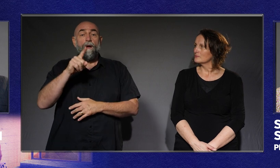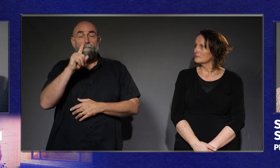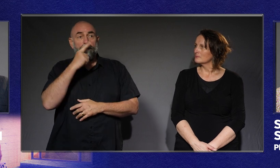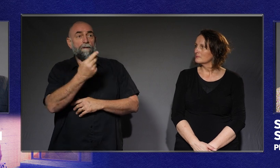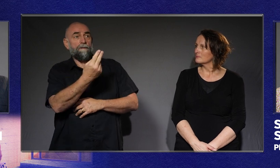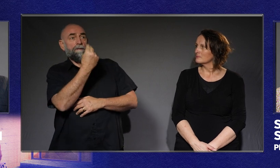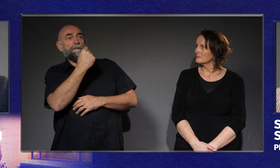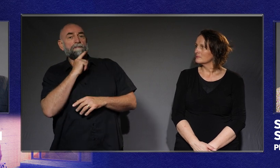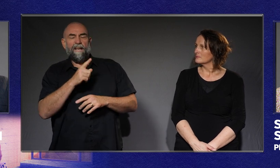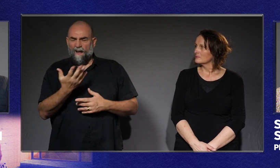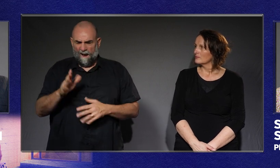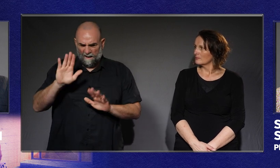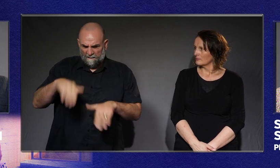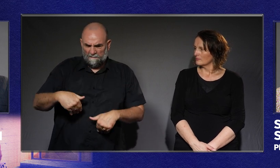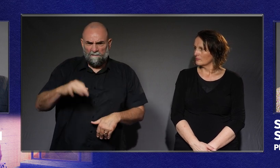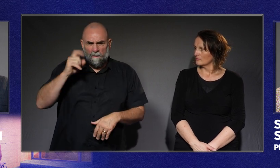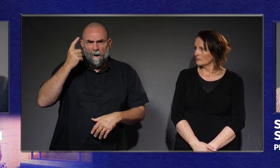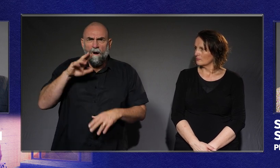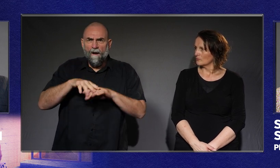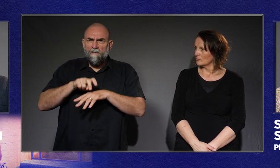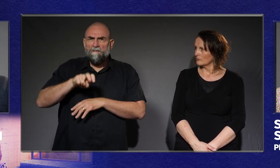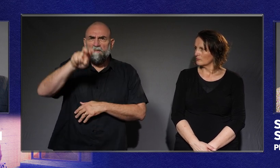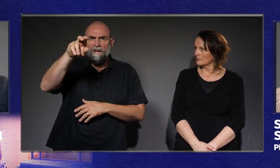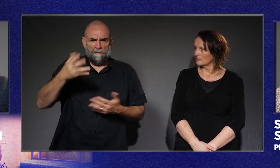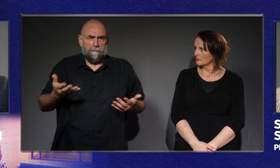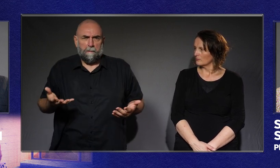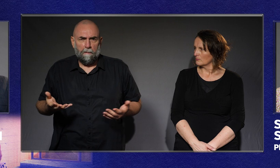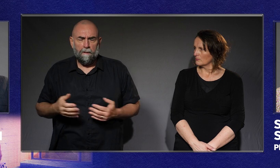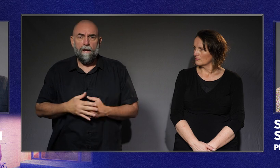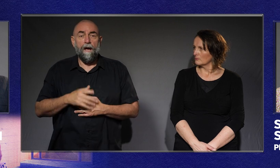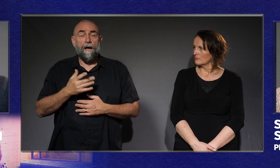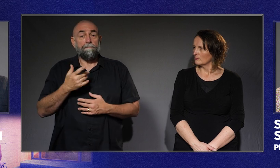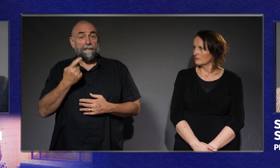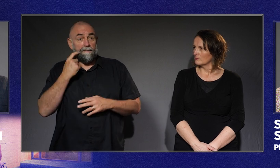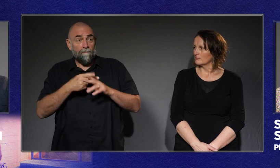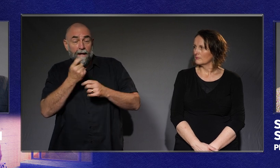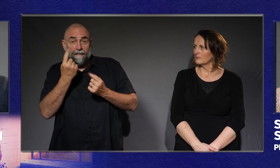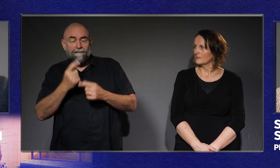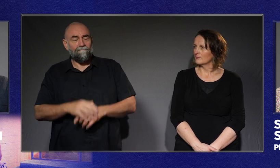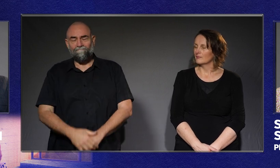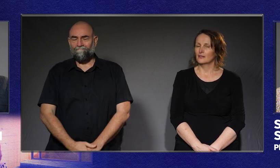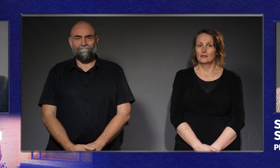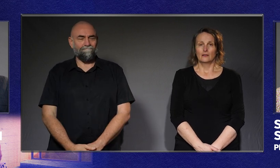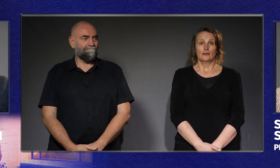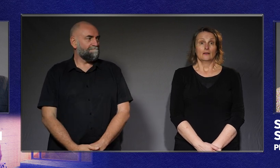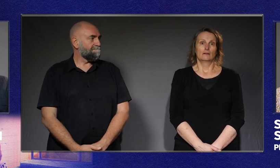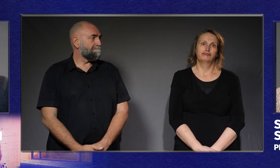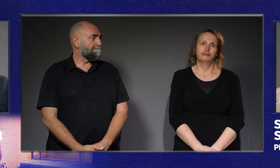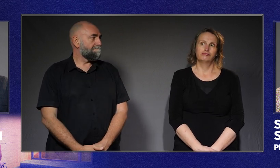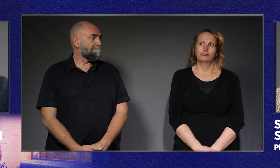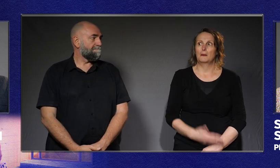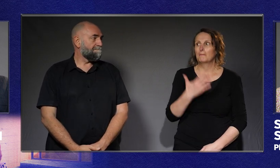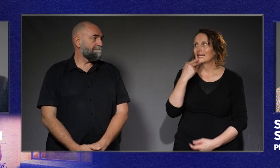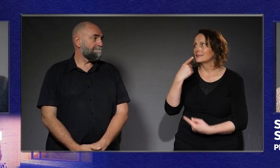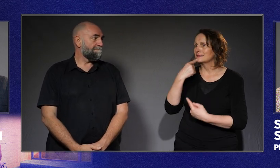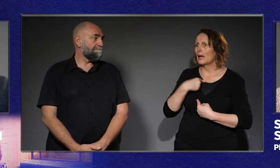you want to get into a place, then it's hard to really understand. I really need some good news, Kurt. Anything,